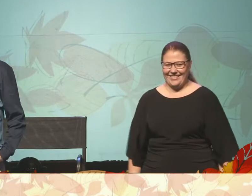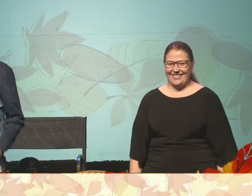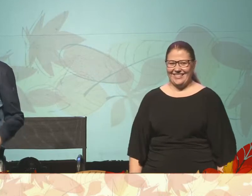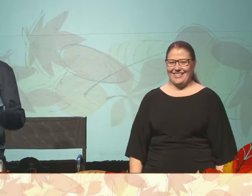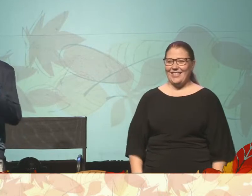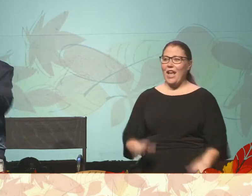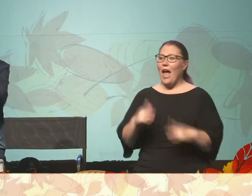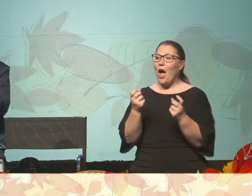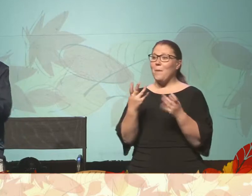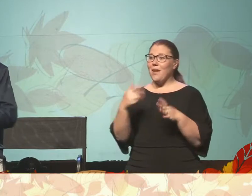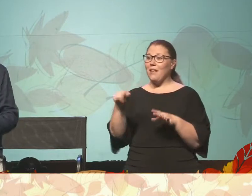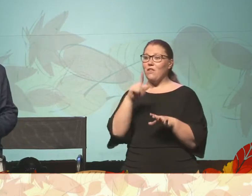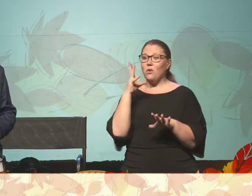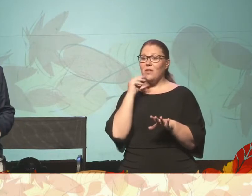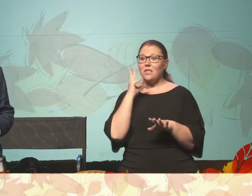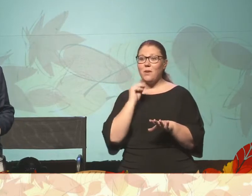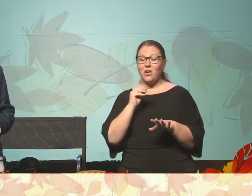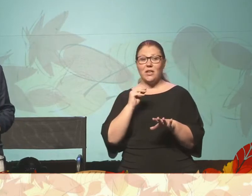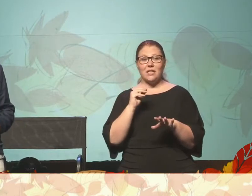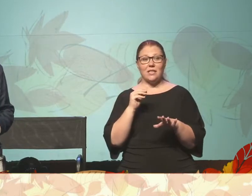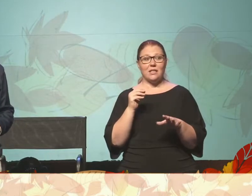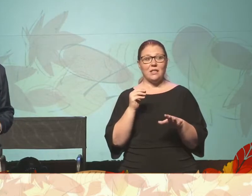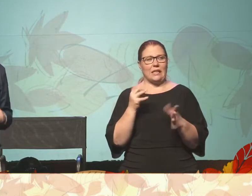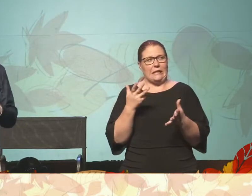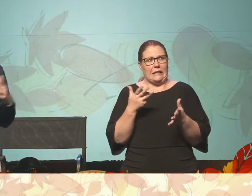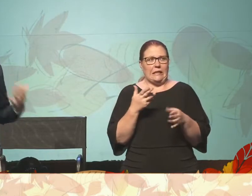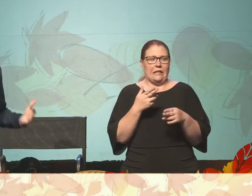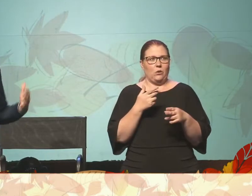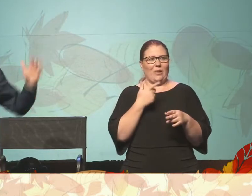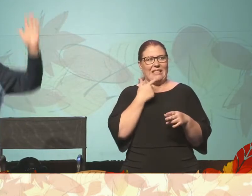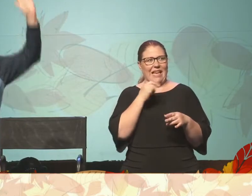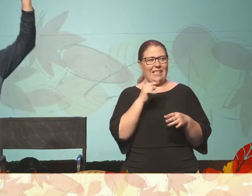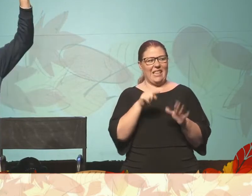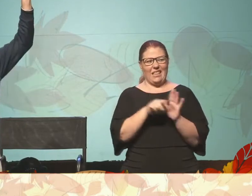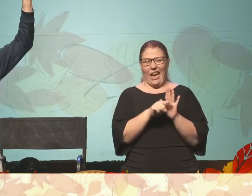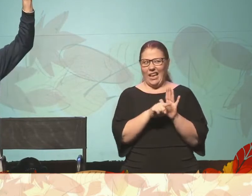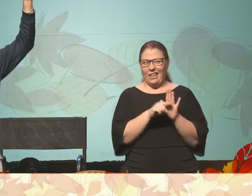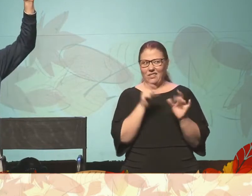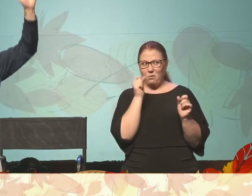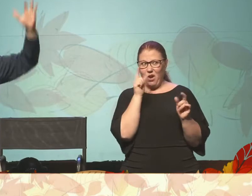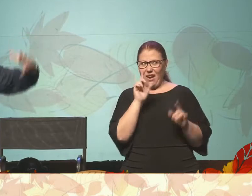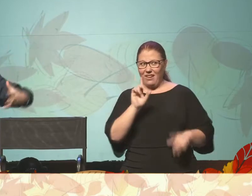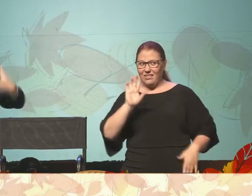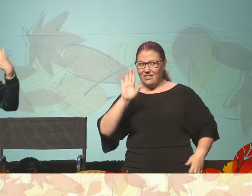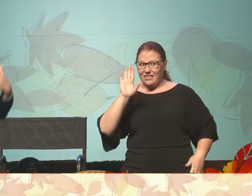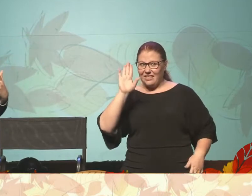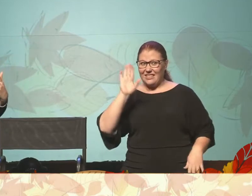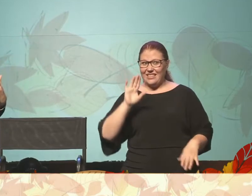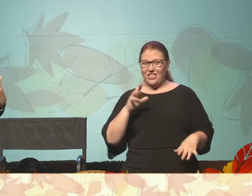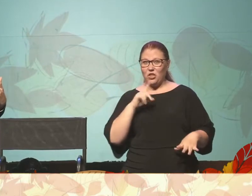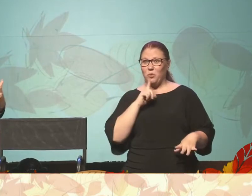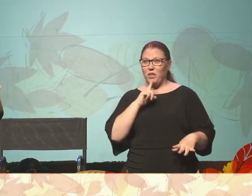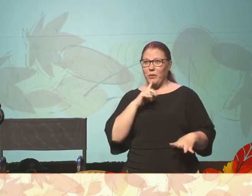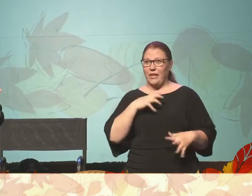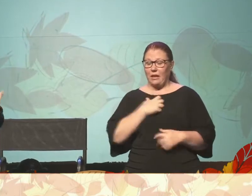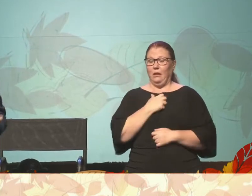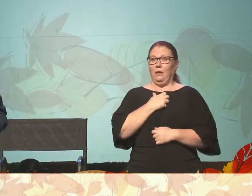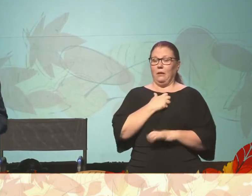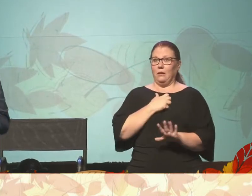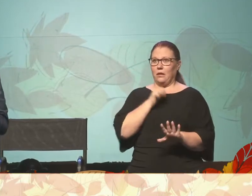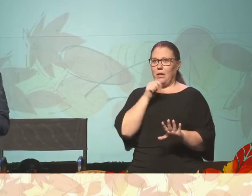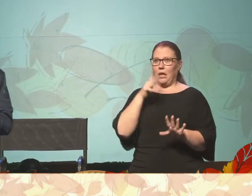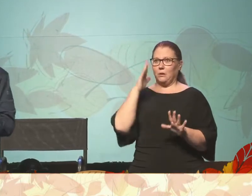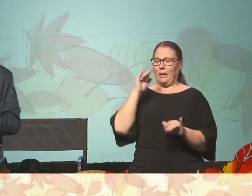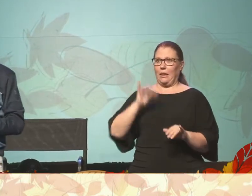How many of you, though, you've experienced a, what we'll say maybe is a negative surprise? Right? It kind of takes your breath away. You weren't